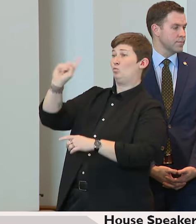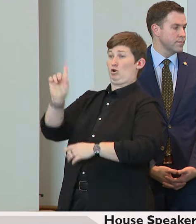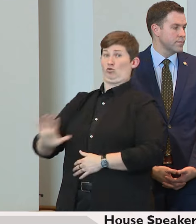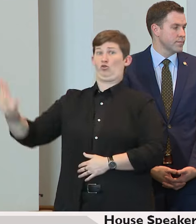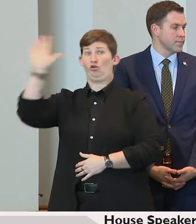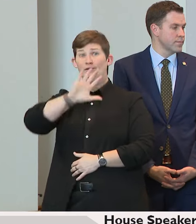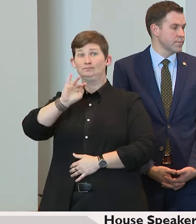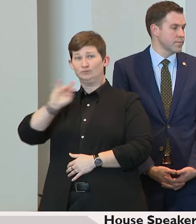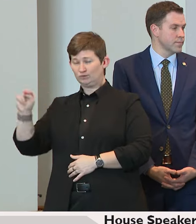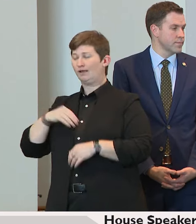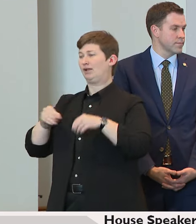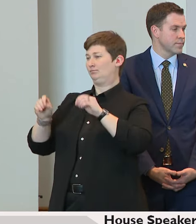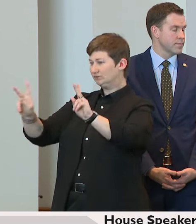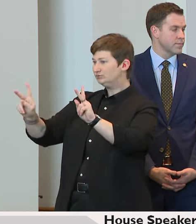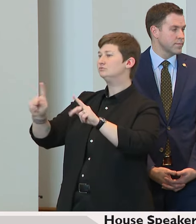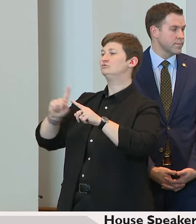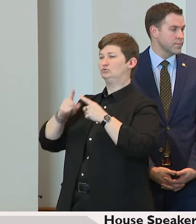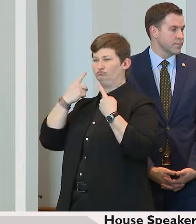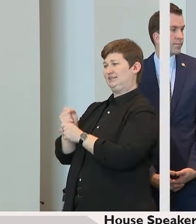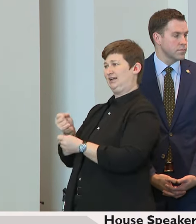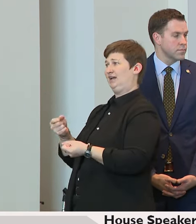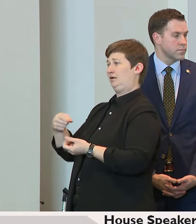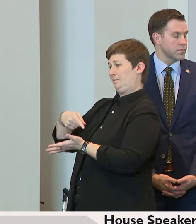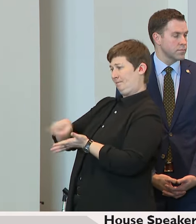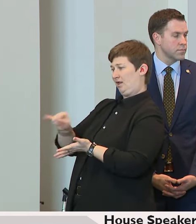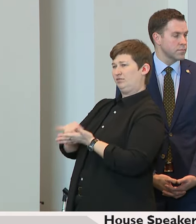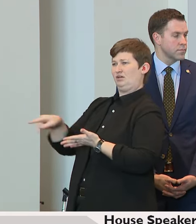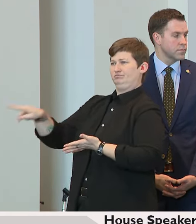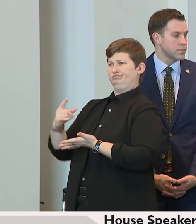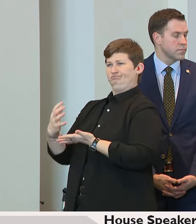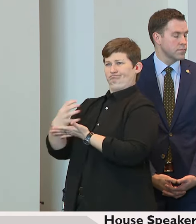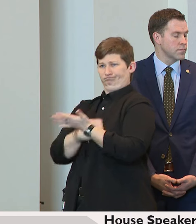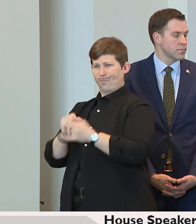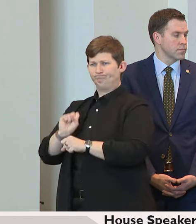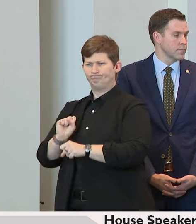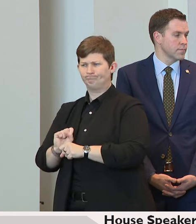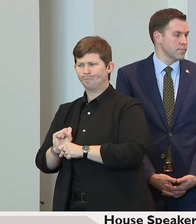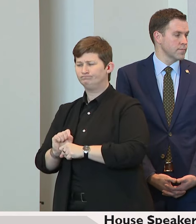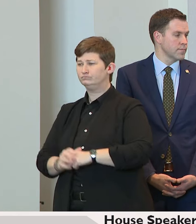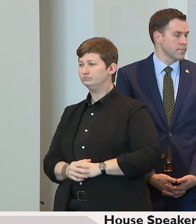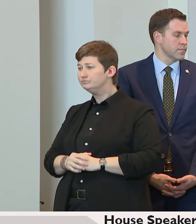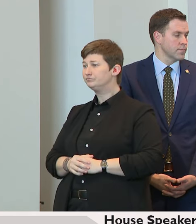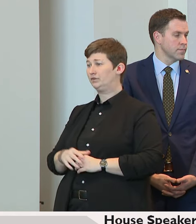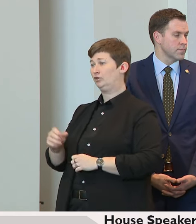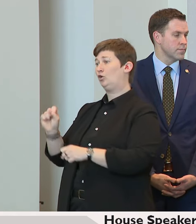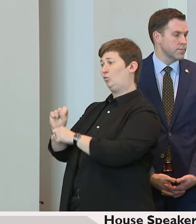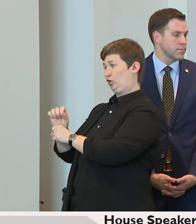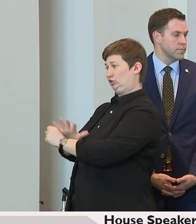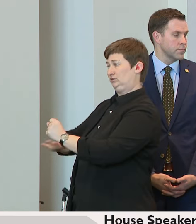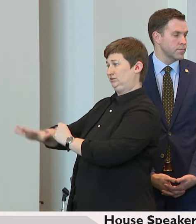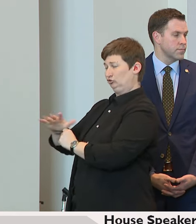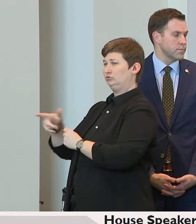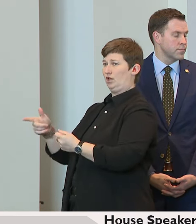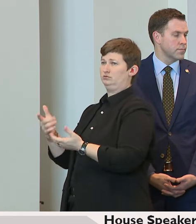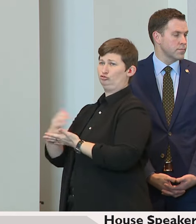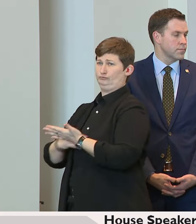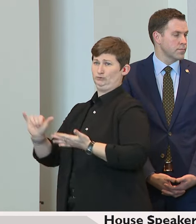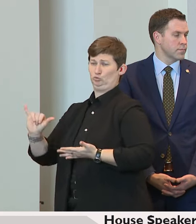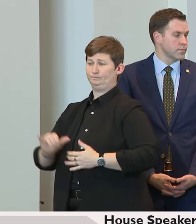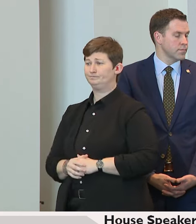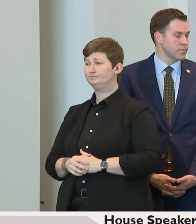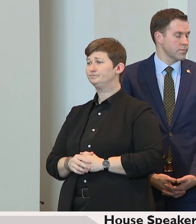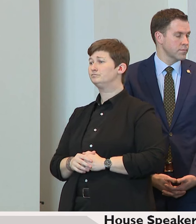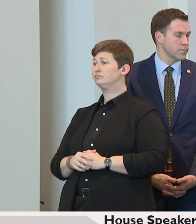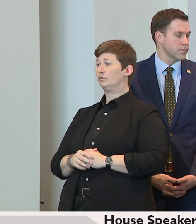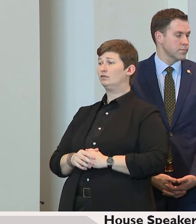opportunity to succeed and build a better life. The main focus of our work in the 24th session will be a capital investment bill. There are